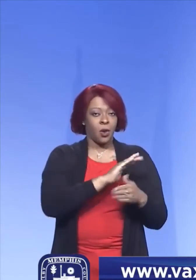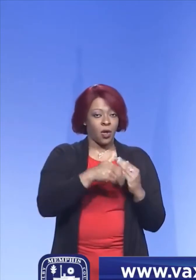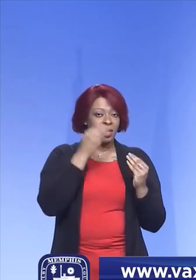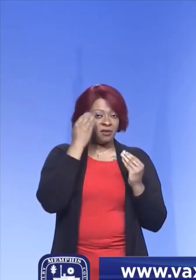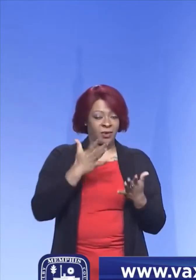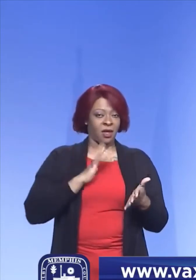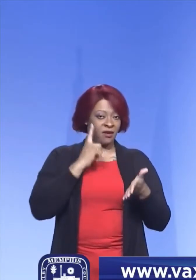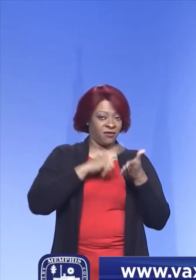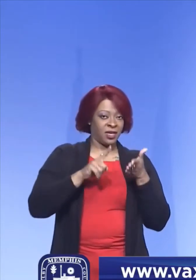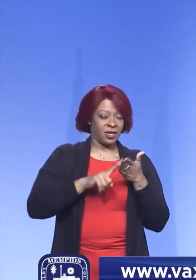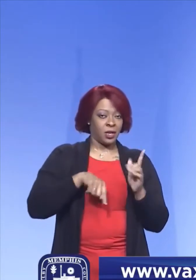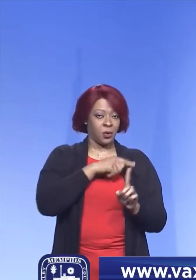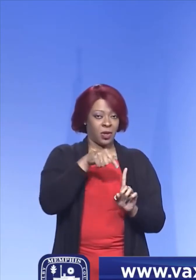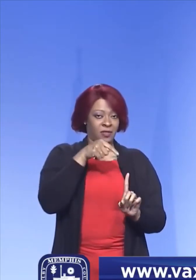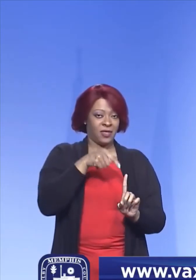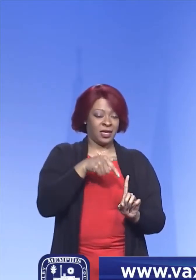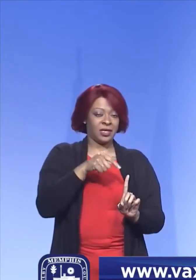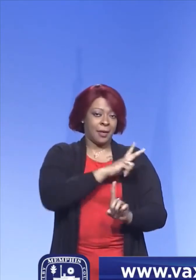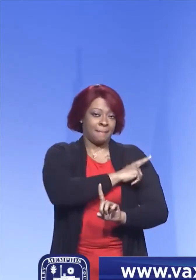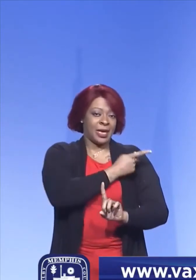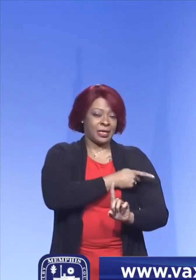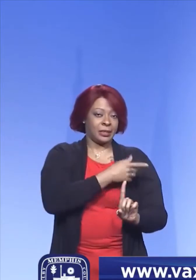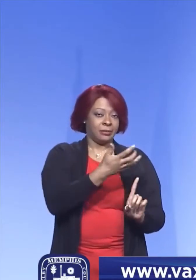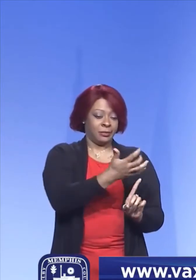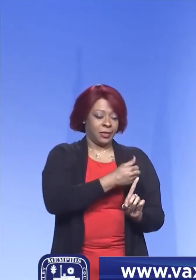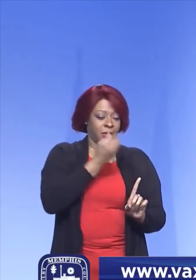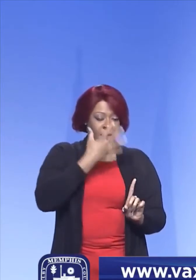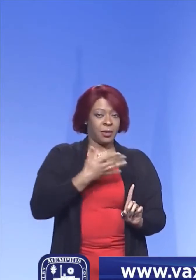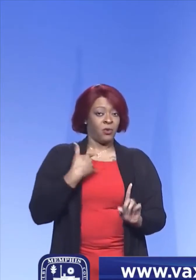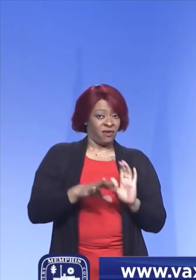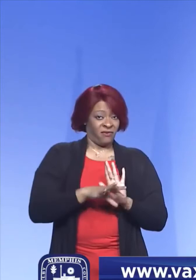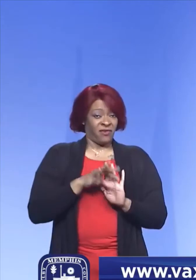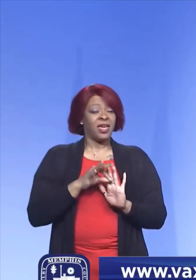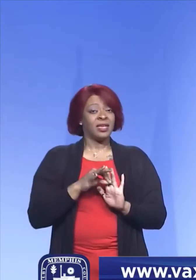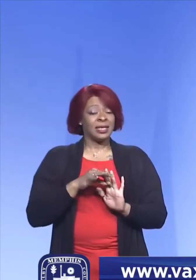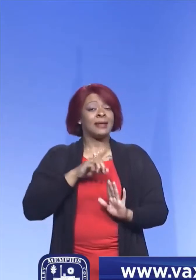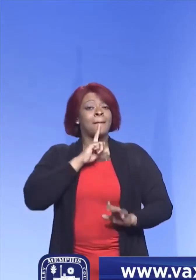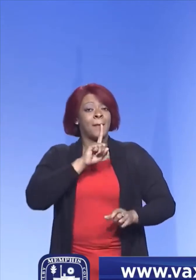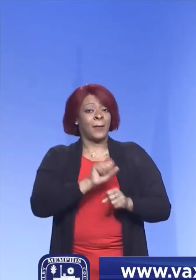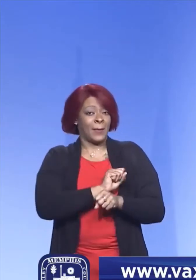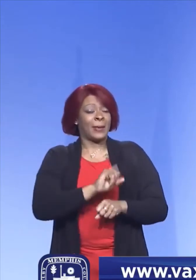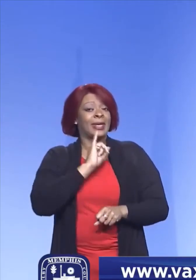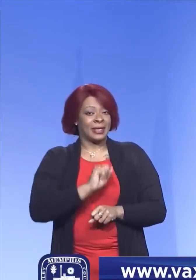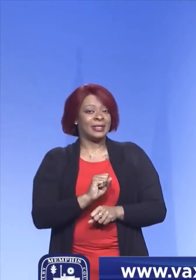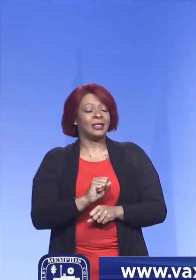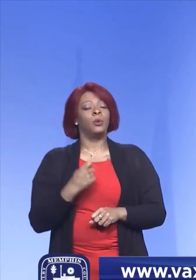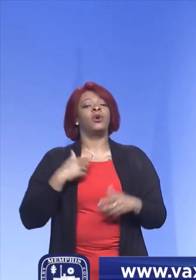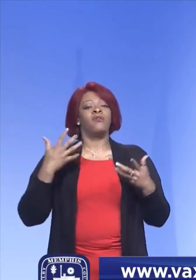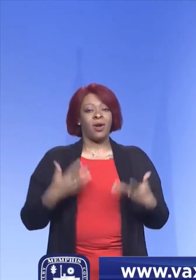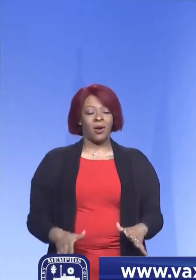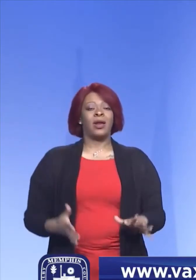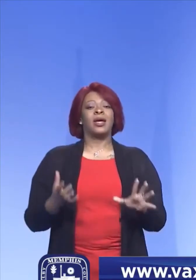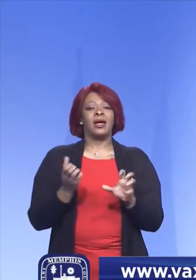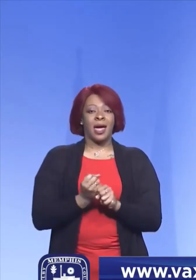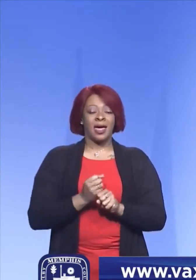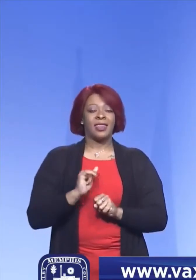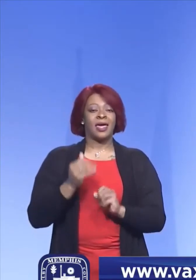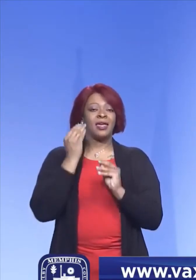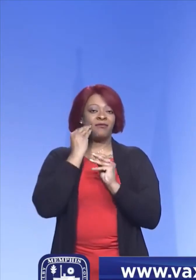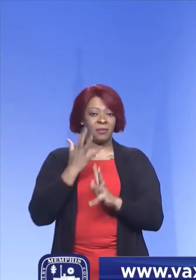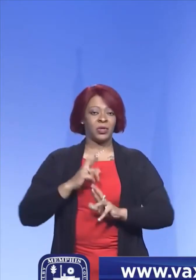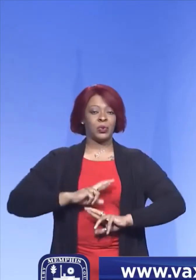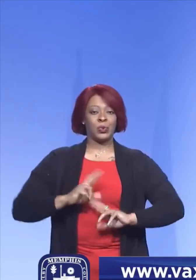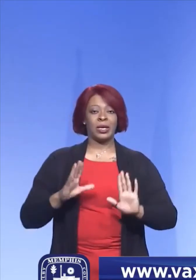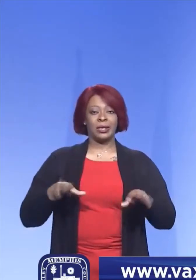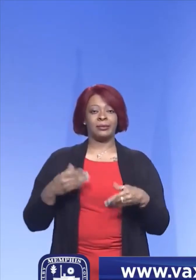investigation around this patient so that if we find out indeed it is, we've already got all the information that